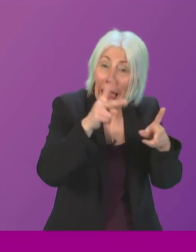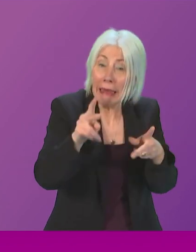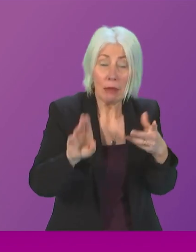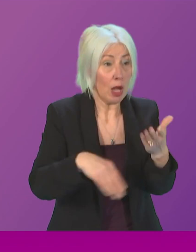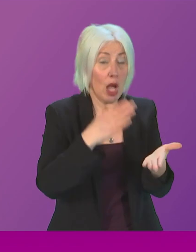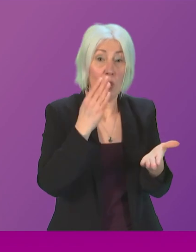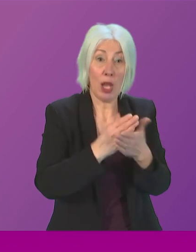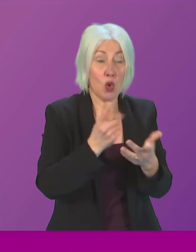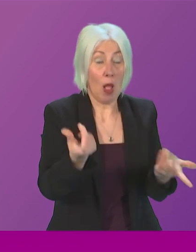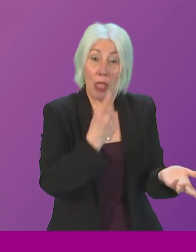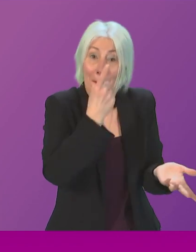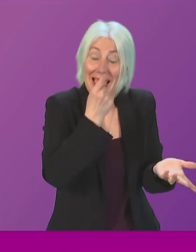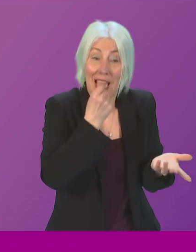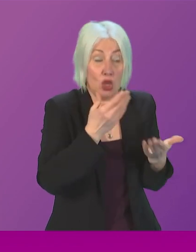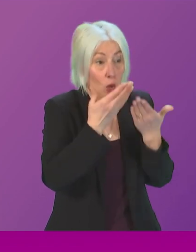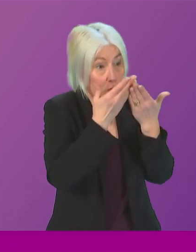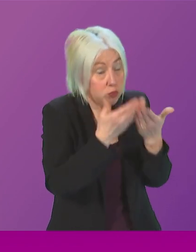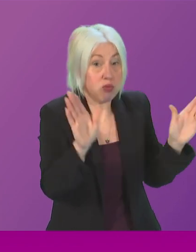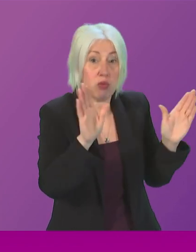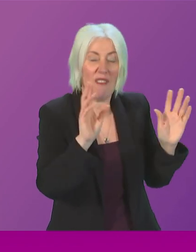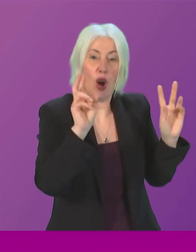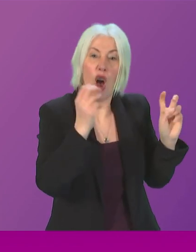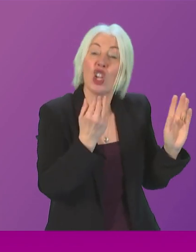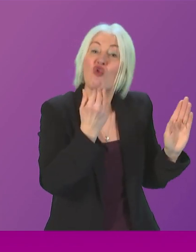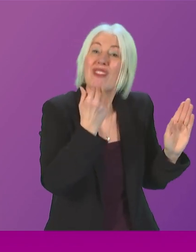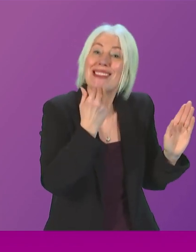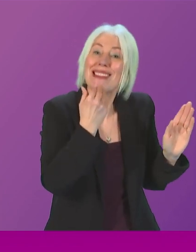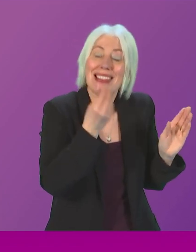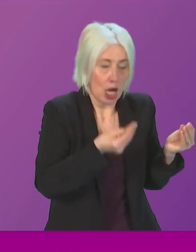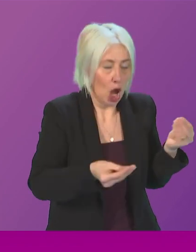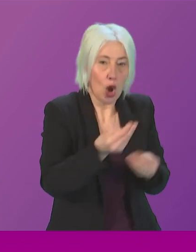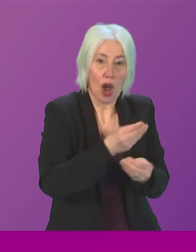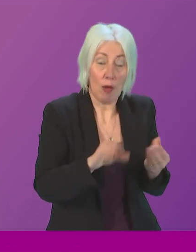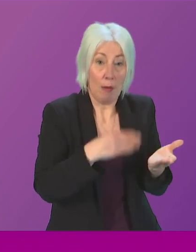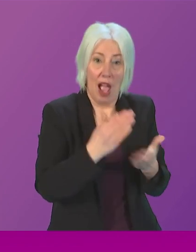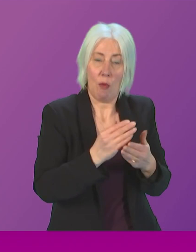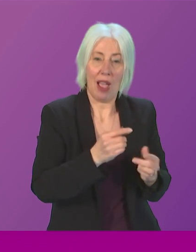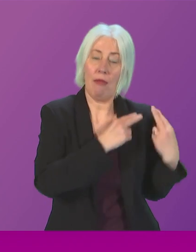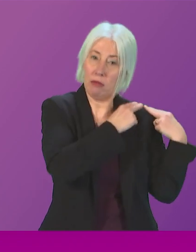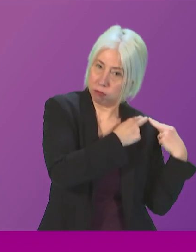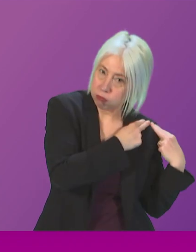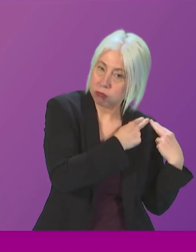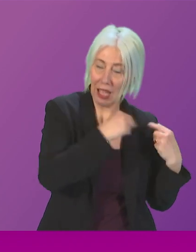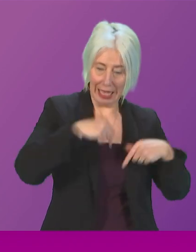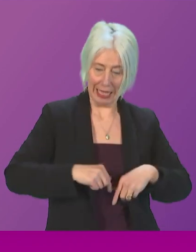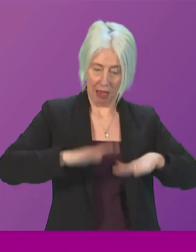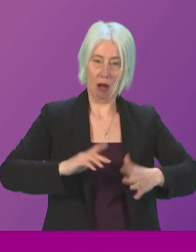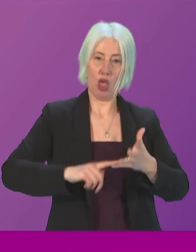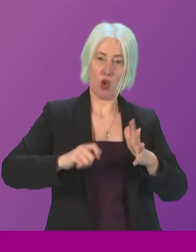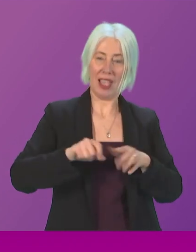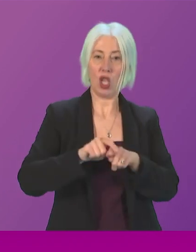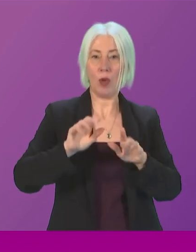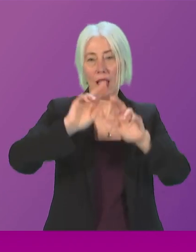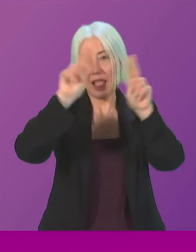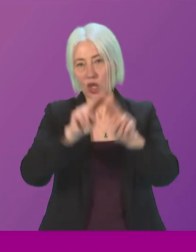unleash that potential of the green economy so we have to make sure we live up to our climate obligations both domestic targets and international